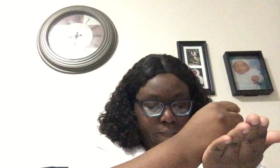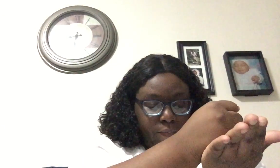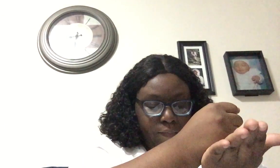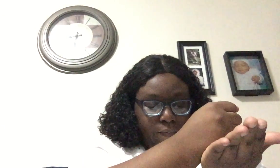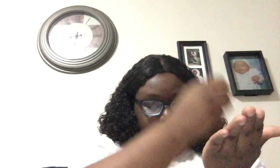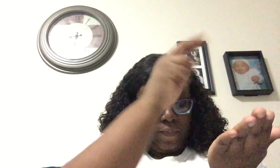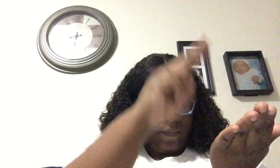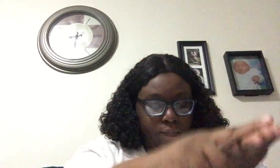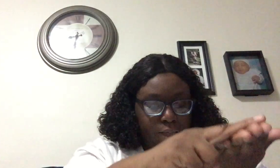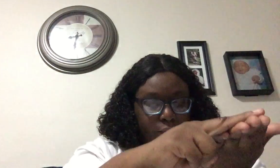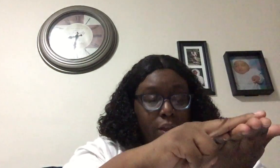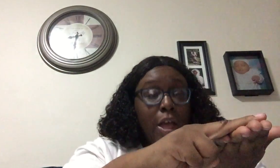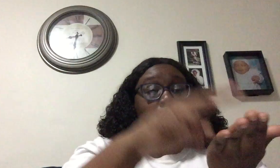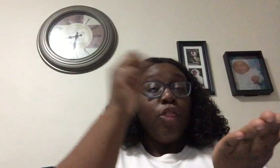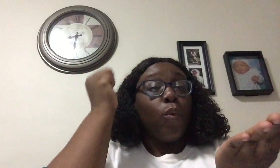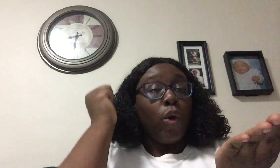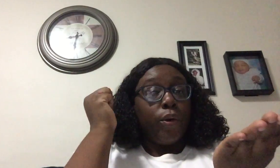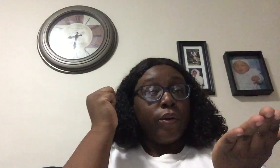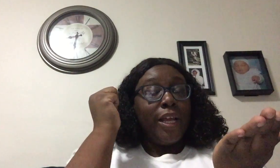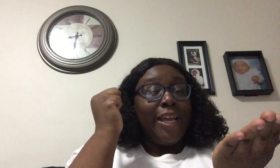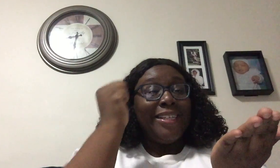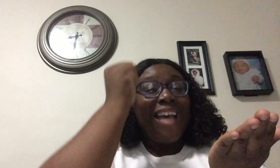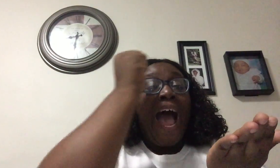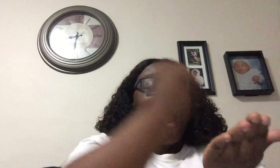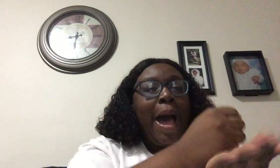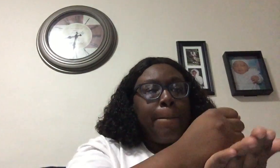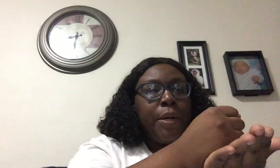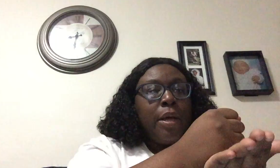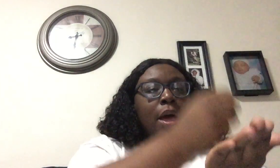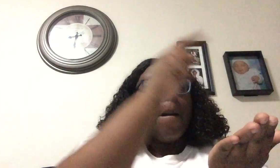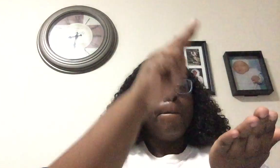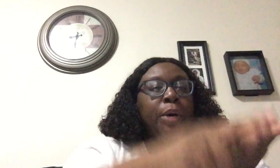Bed. Bed. The word is hop. P.